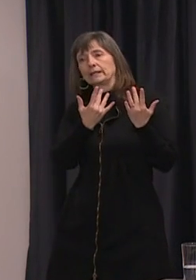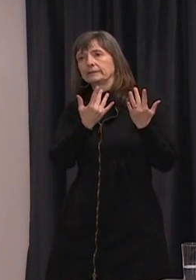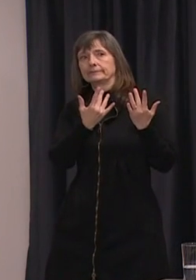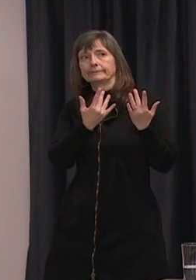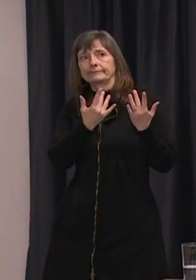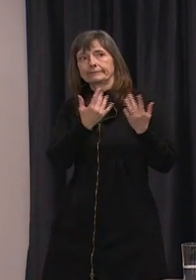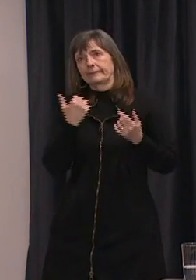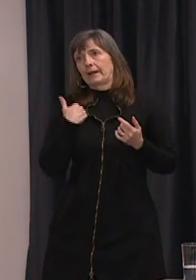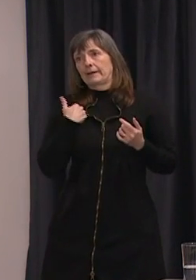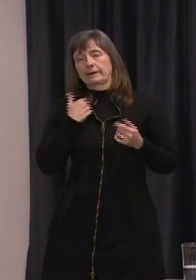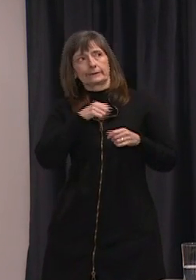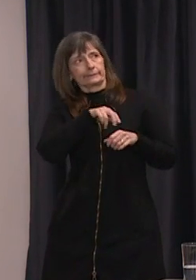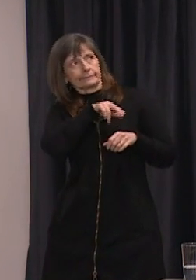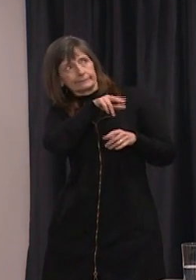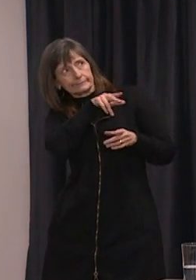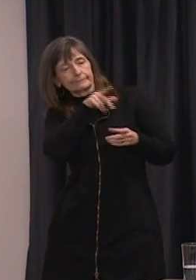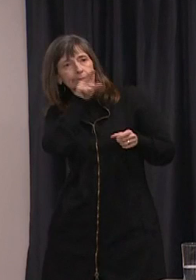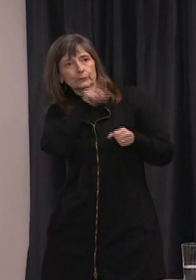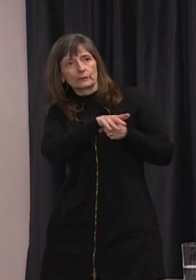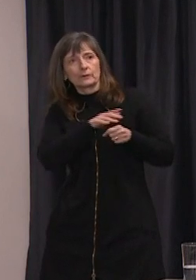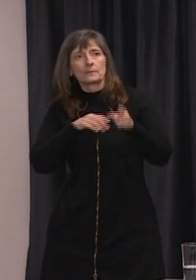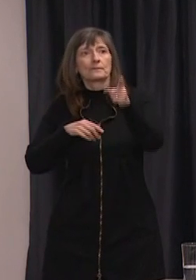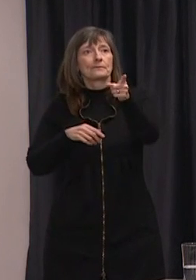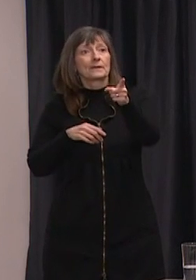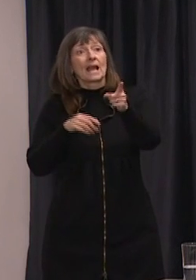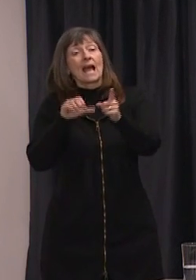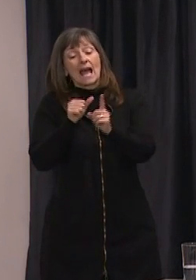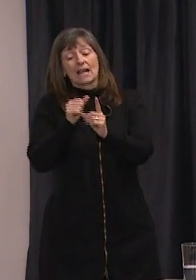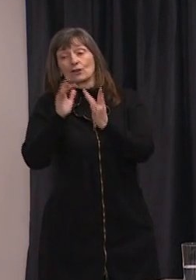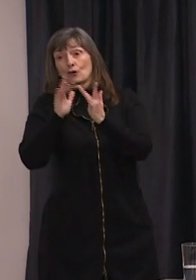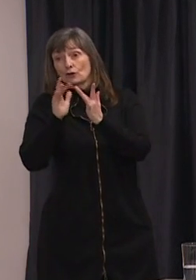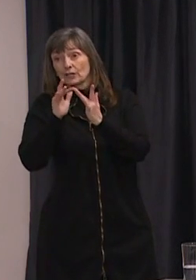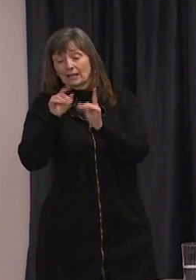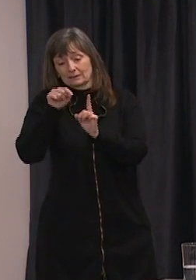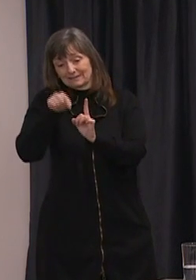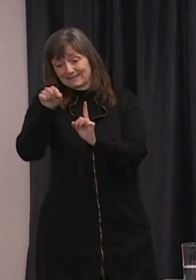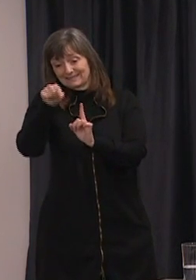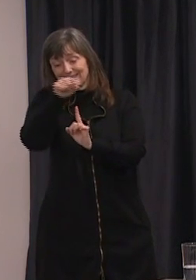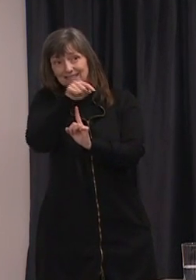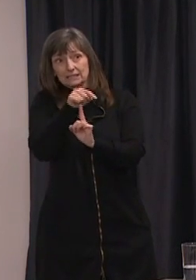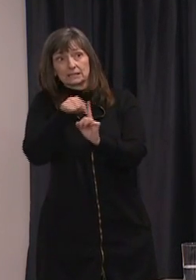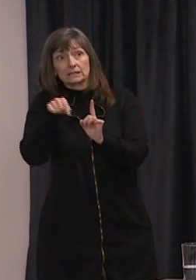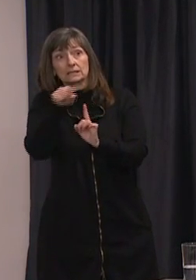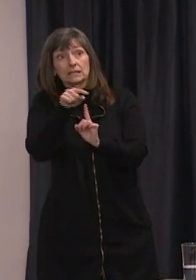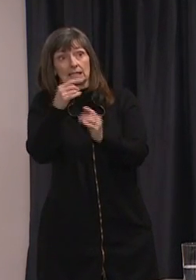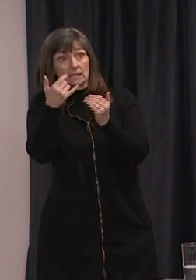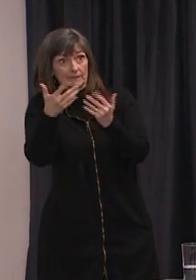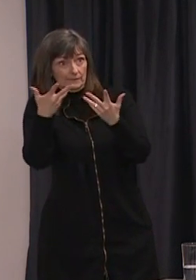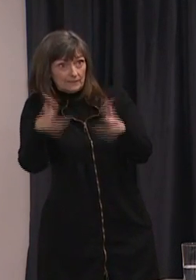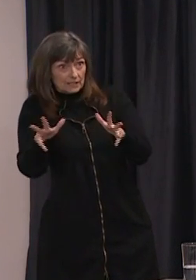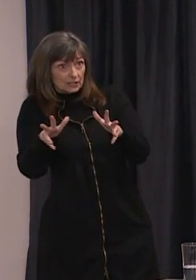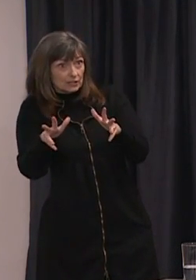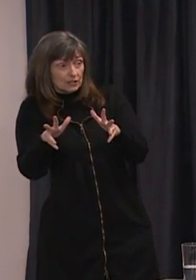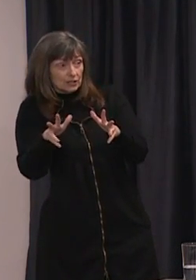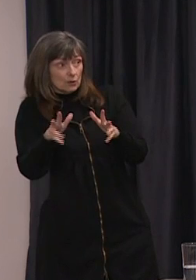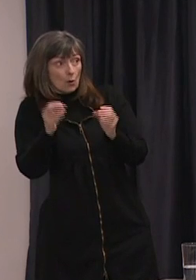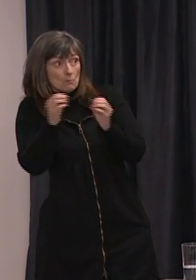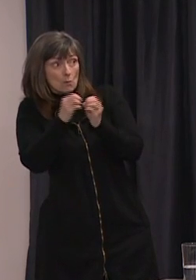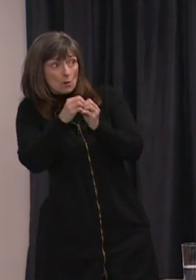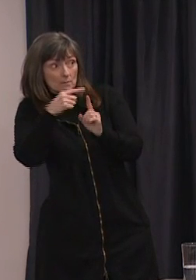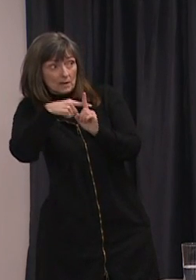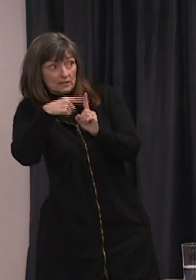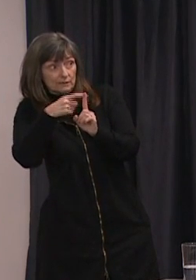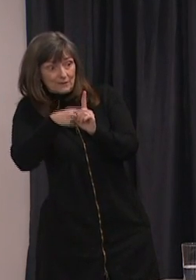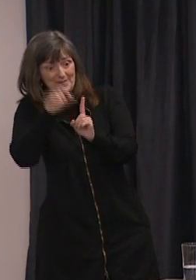to come back. As far as contract tracing has gone with this woman, have we seen that to now its full extent, or are we still expecting more